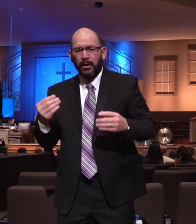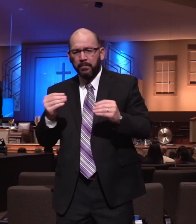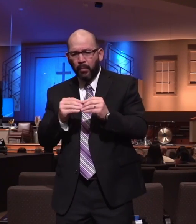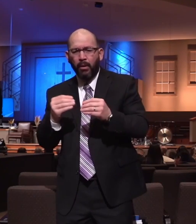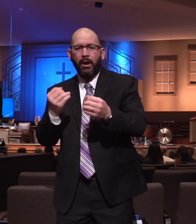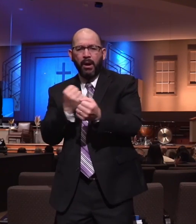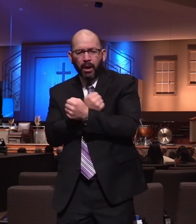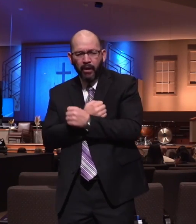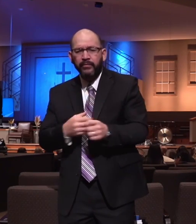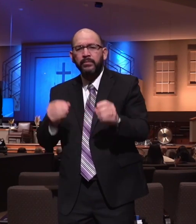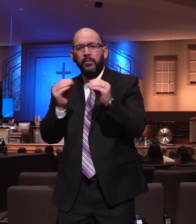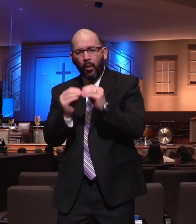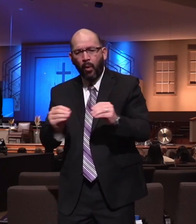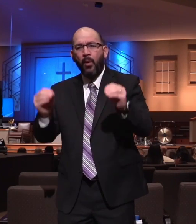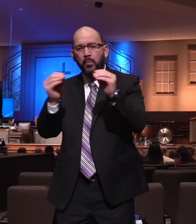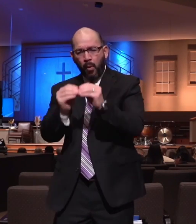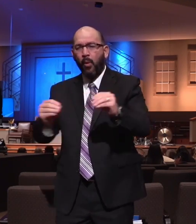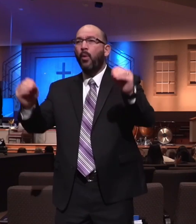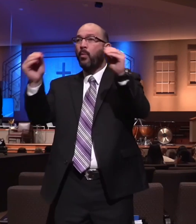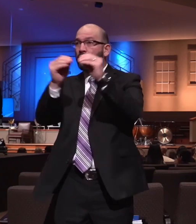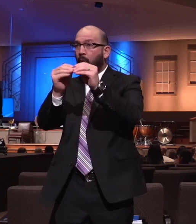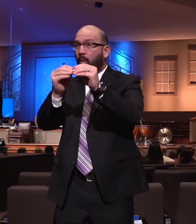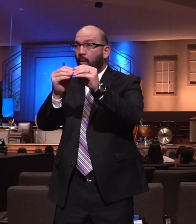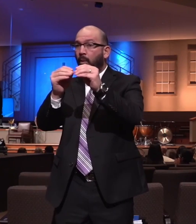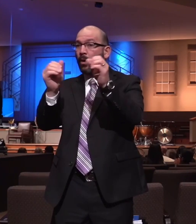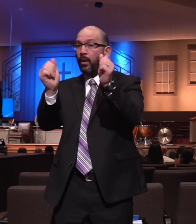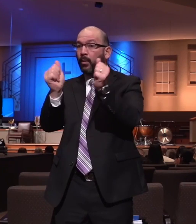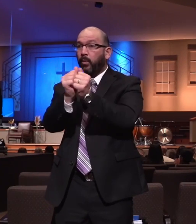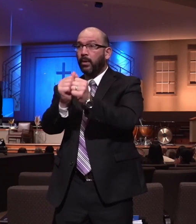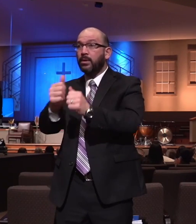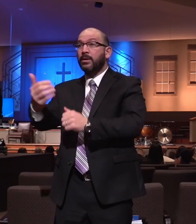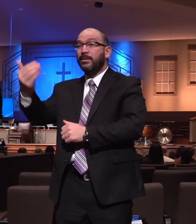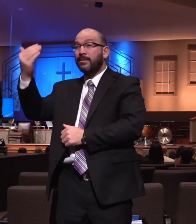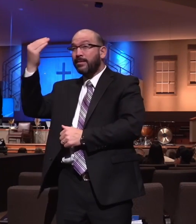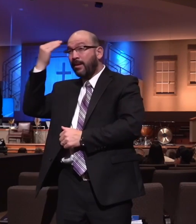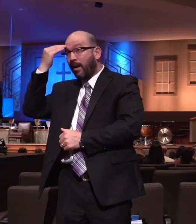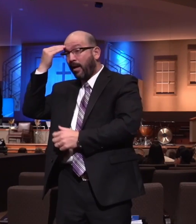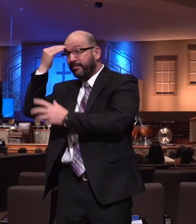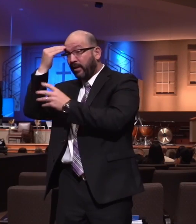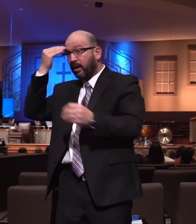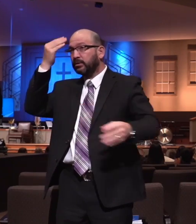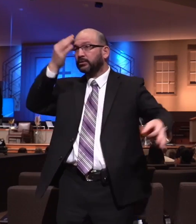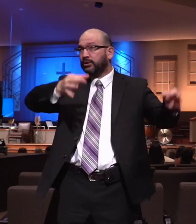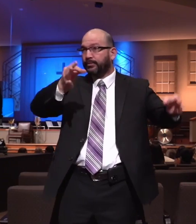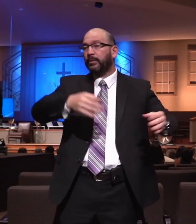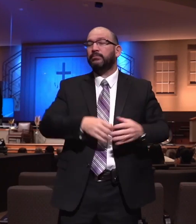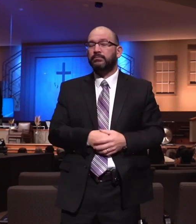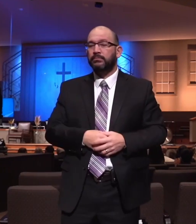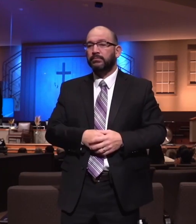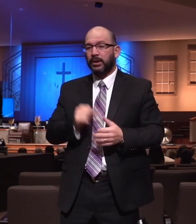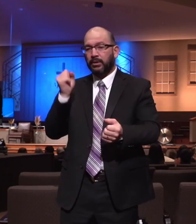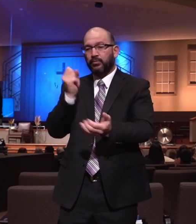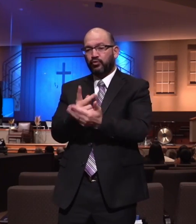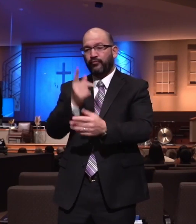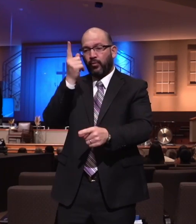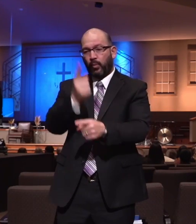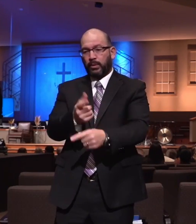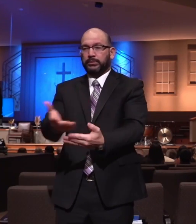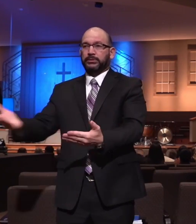abounding more and more. That's good. But it was abounding and it was bounded by knowledge and judgment. That ye may approve things that are excellent. Why?